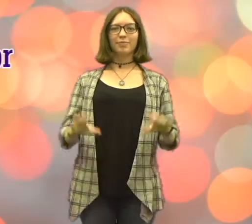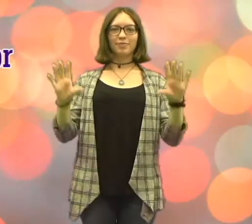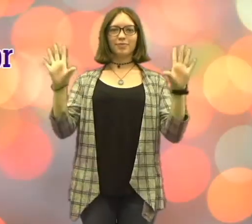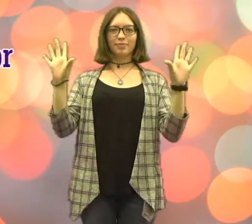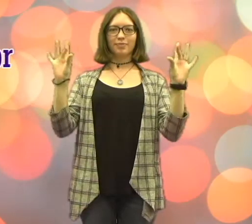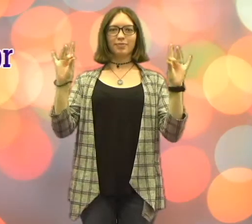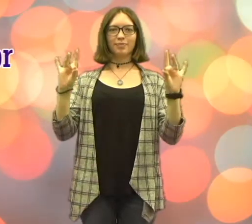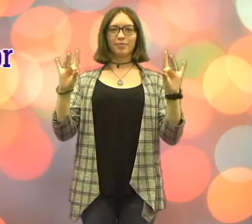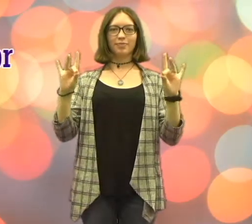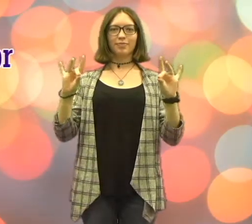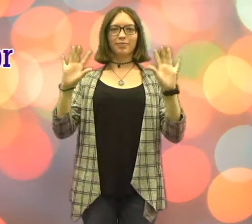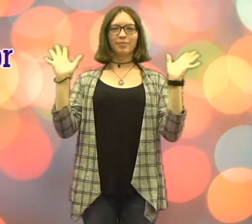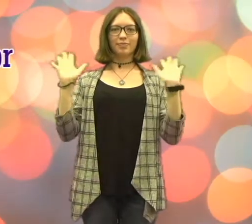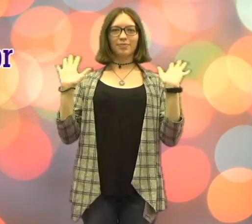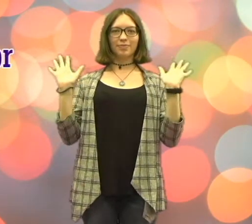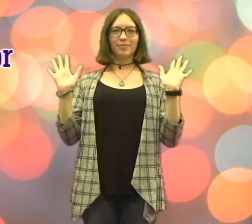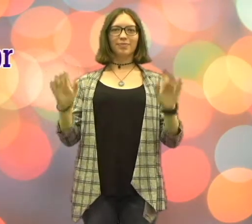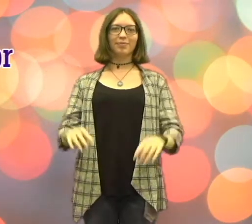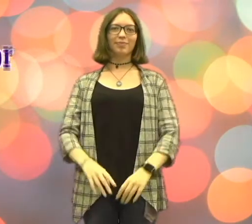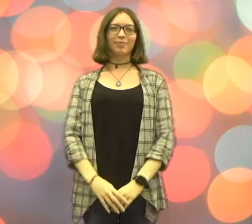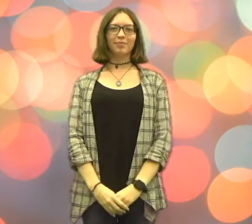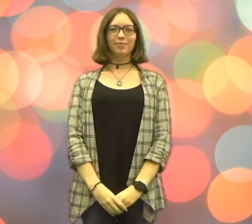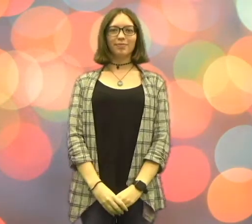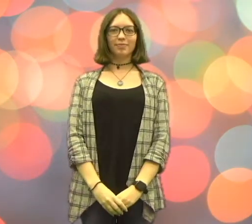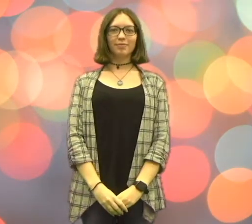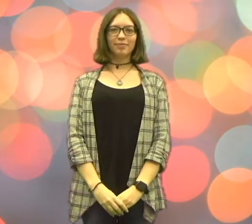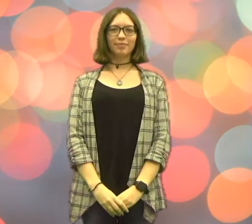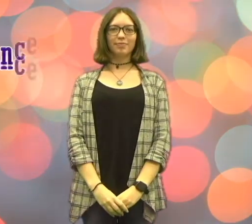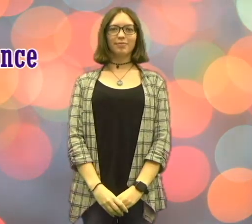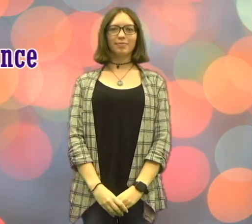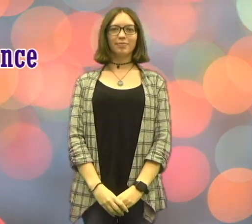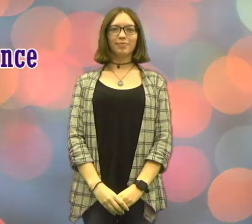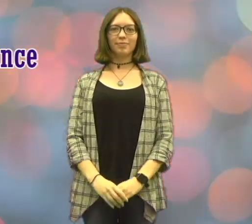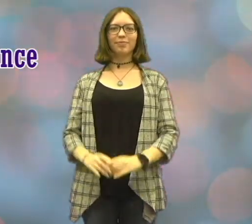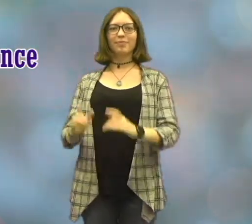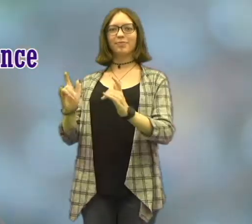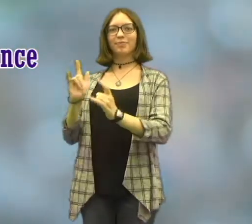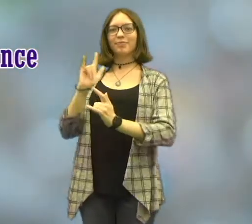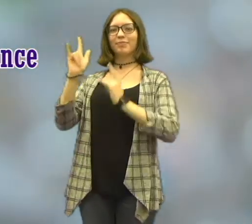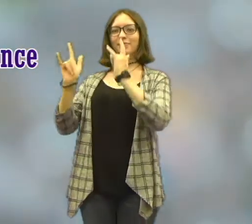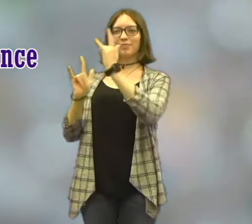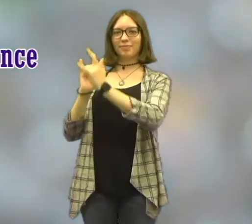You're going to take a at